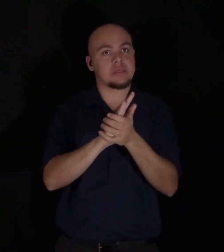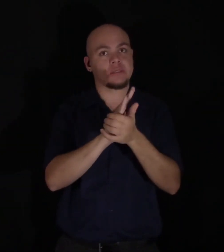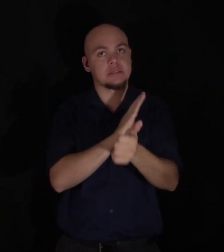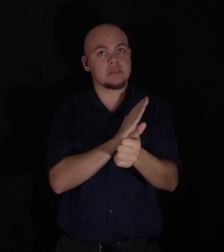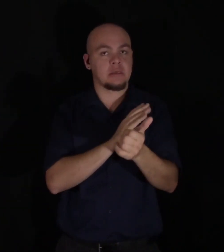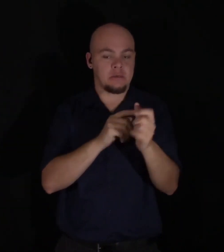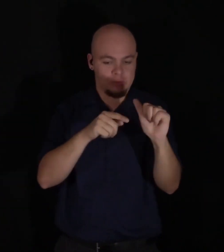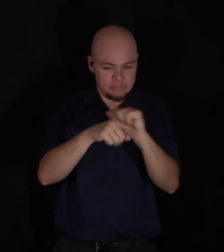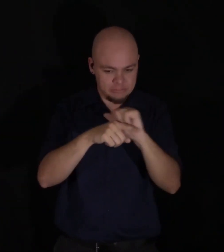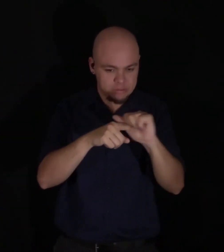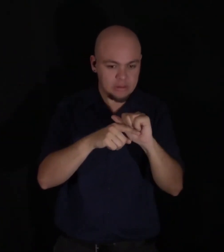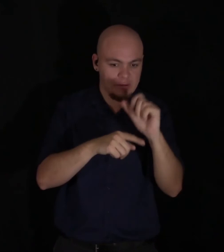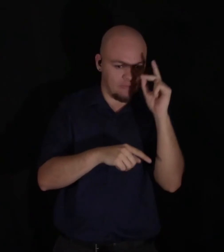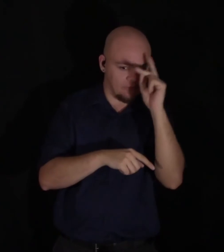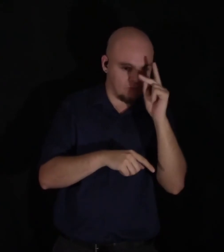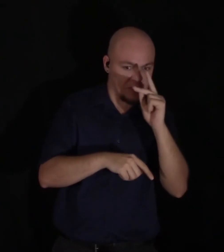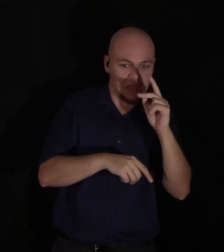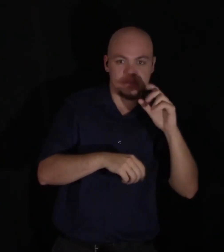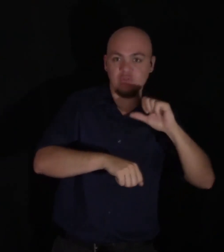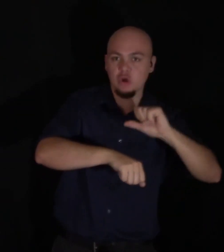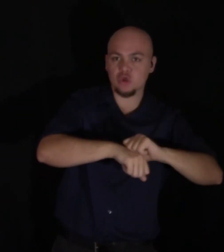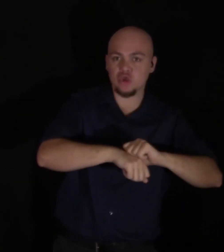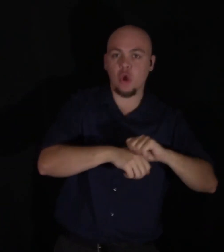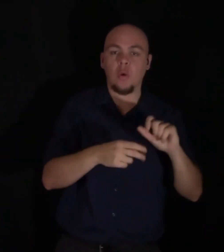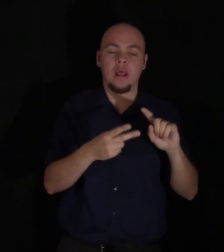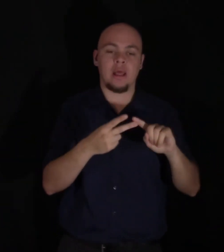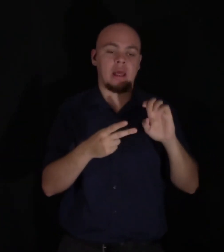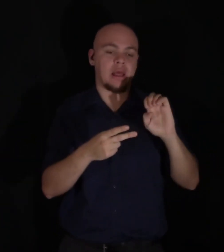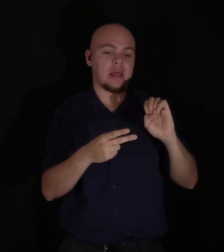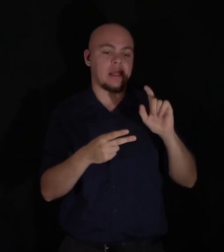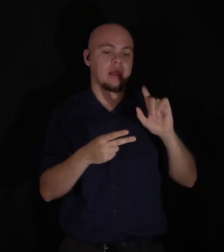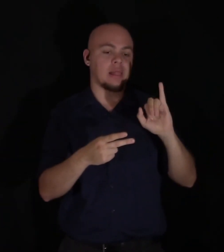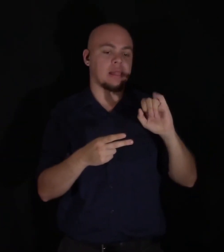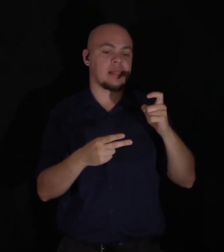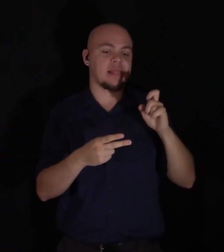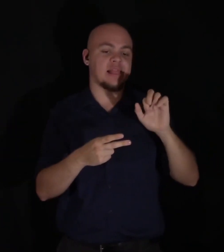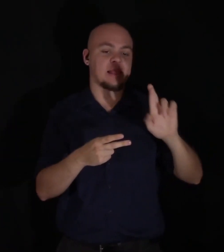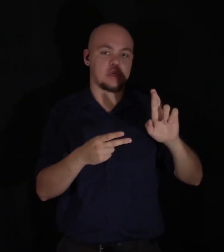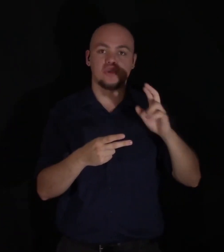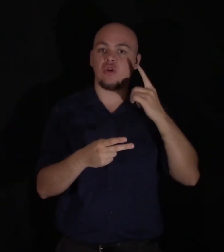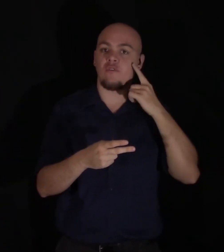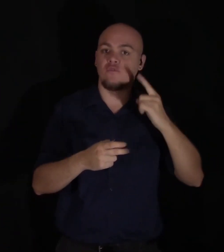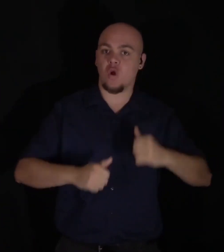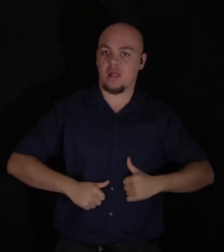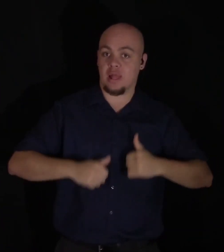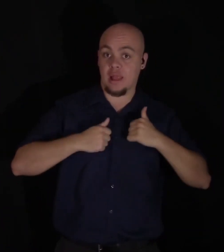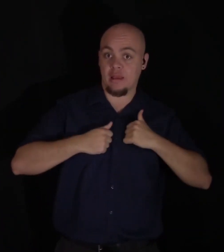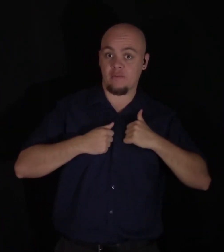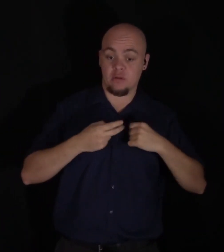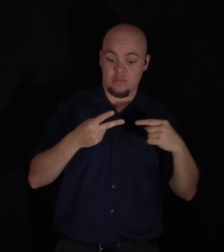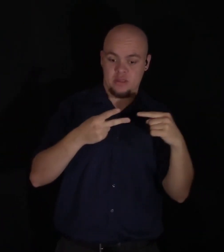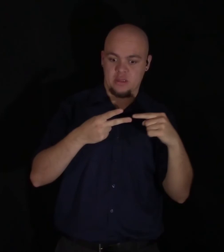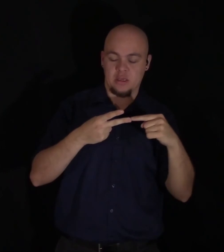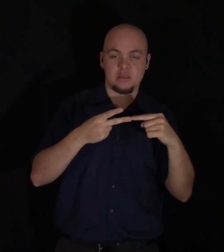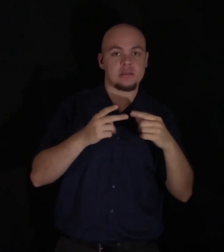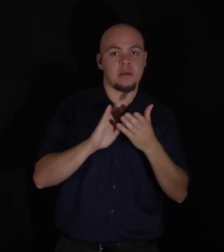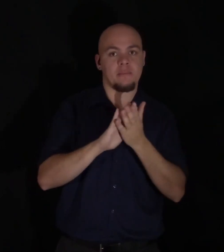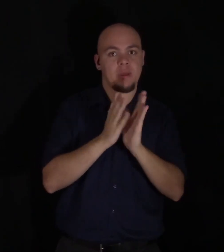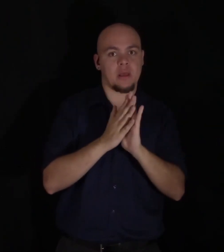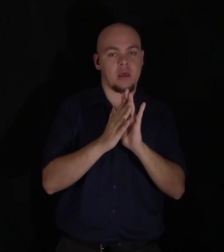of the philosopher's stone and the elixir of life, but the latter soon obtained my undivided attention.